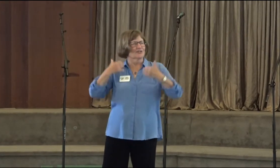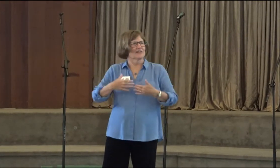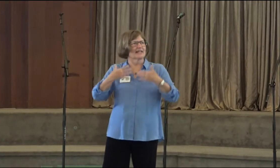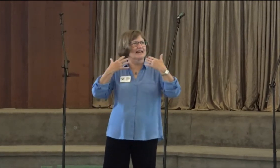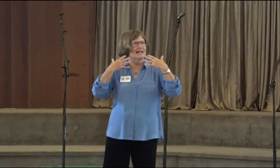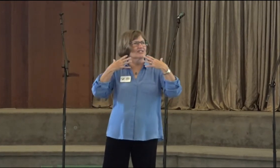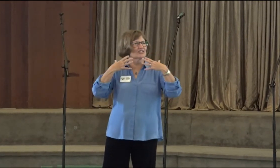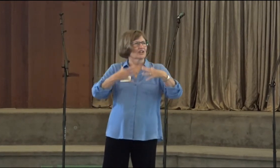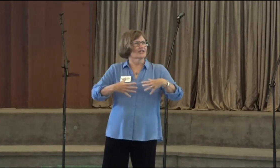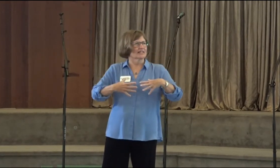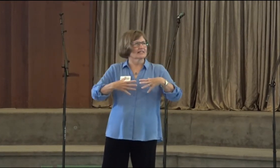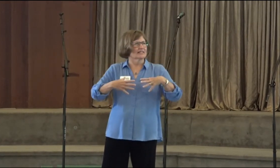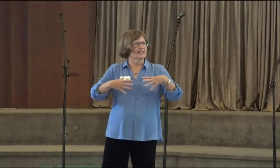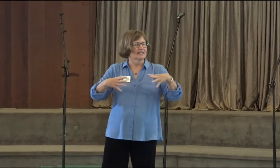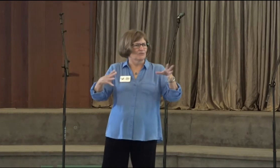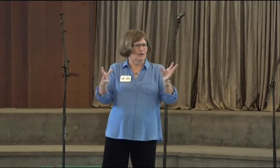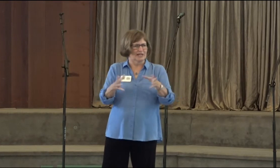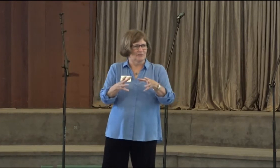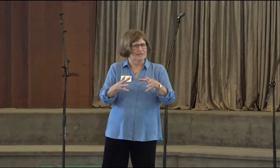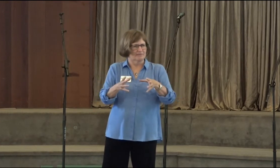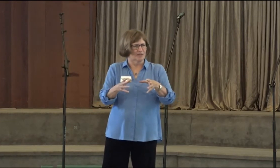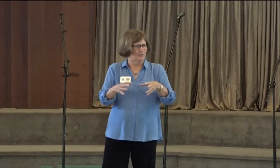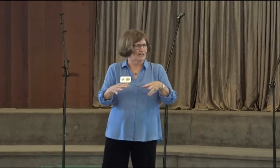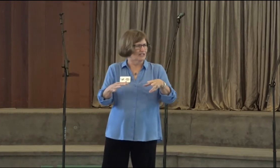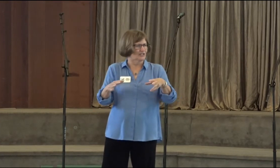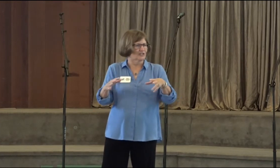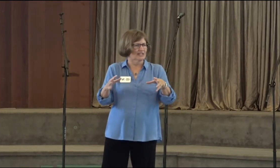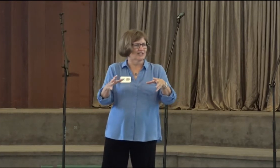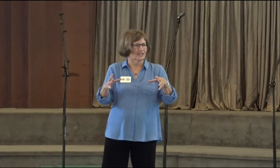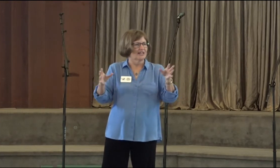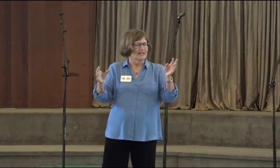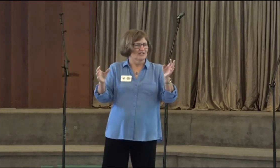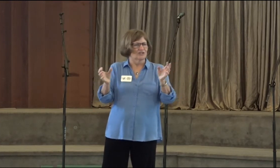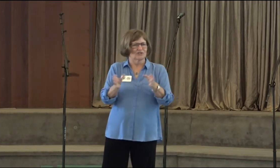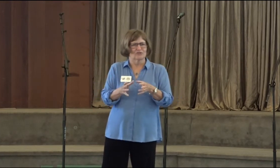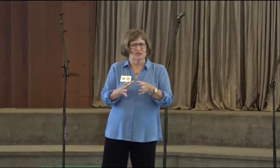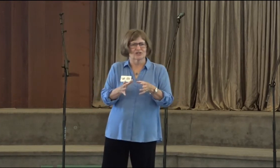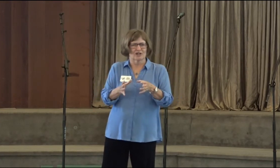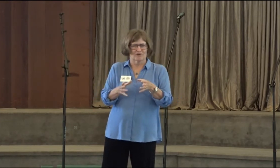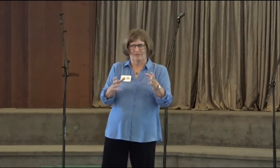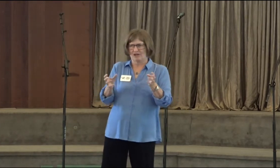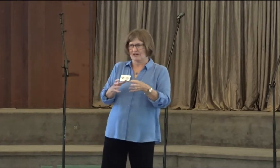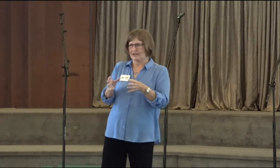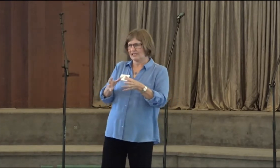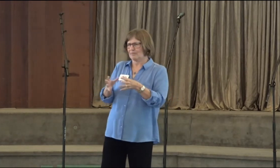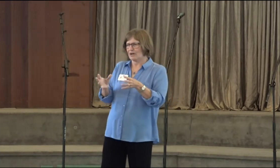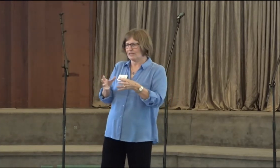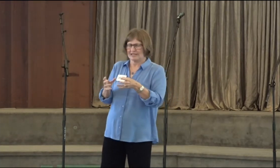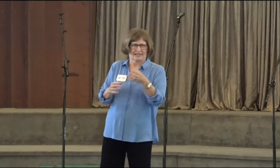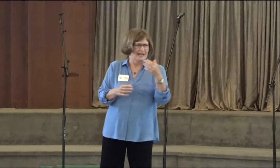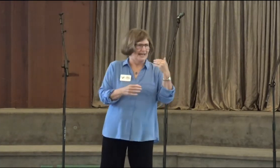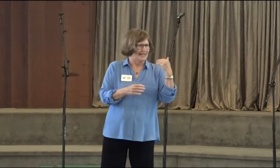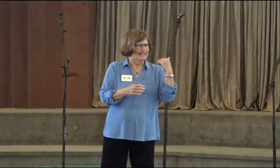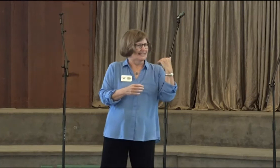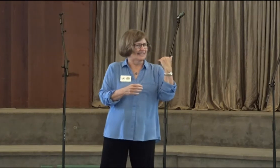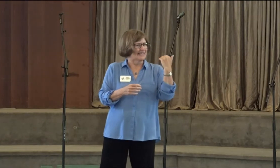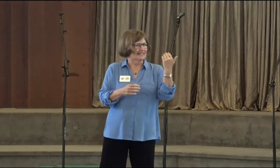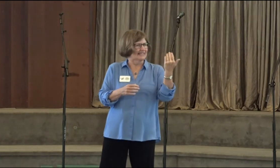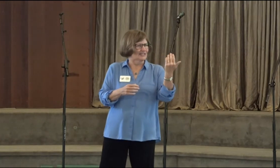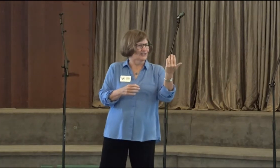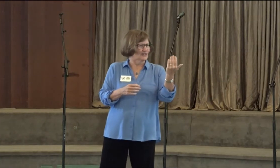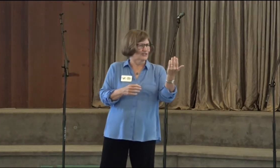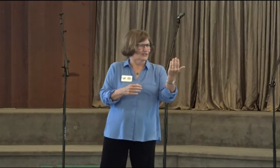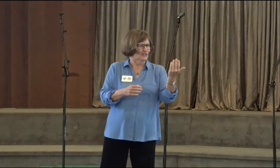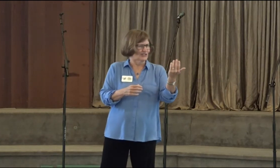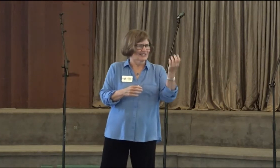So then I started working with some of the practitioners here to start what we end up calling, is it the